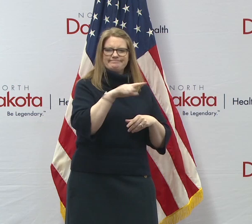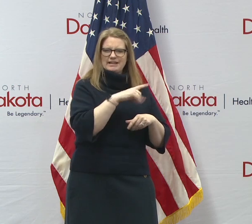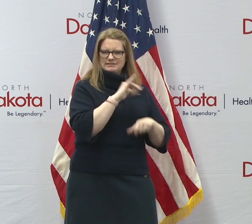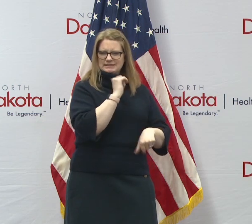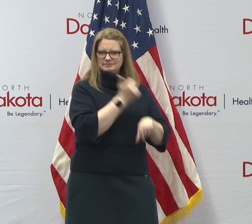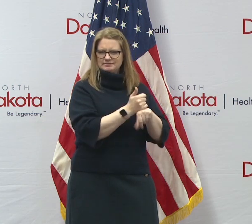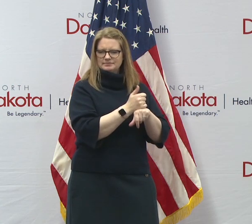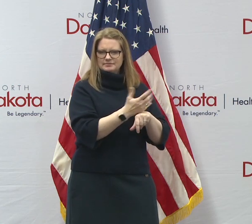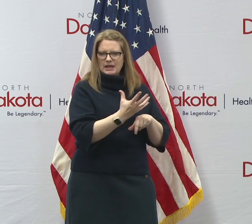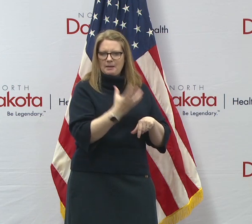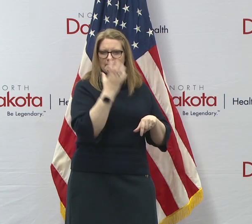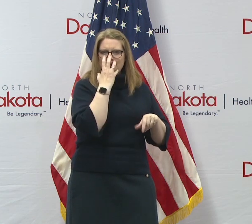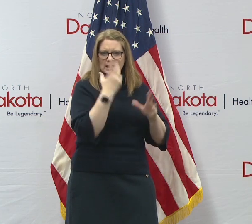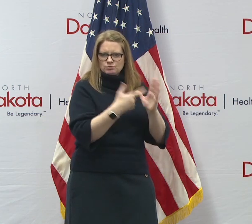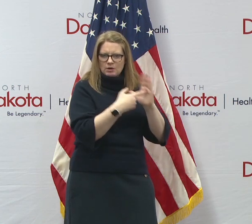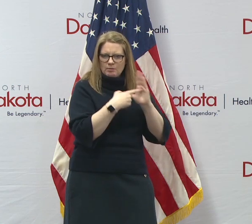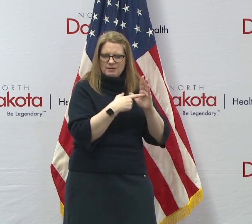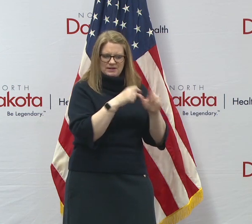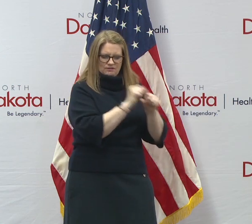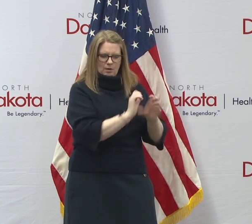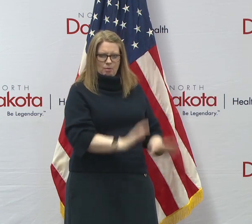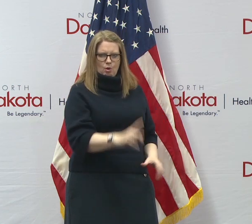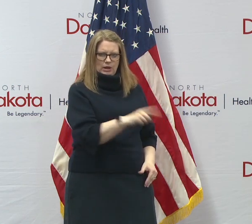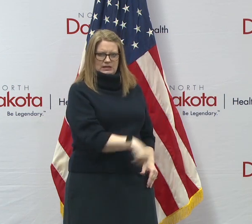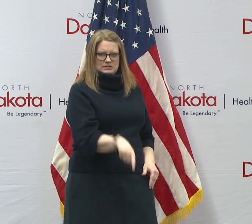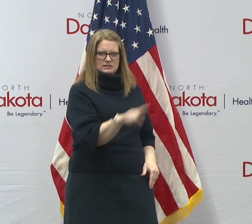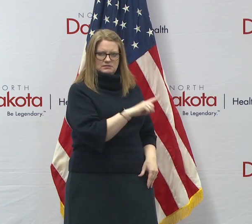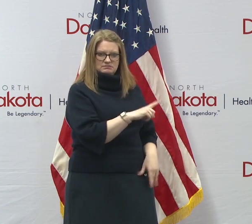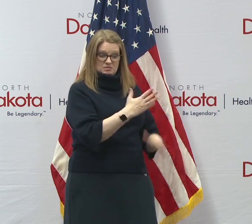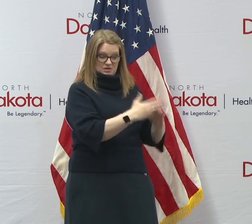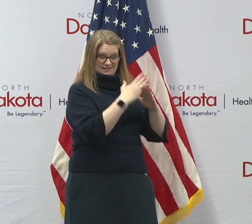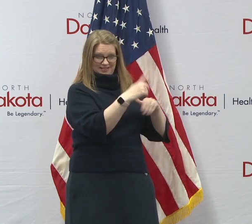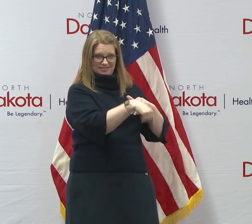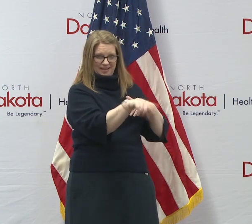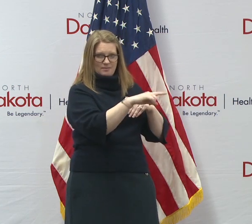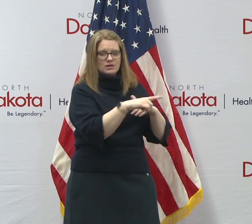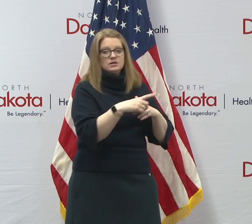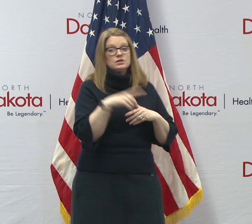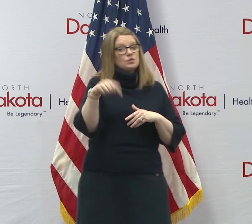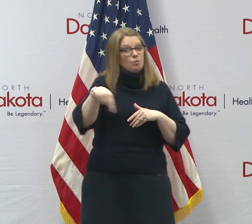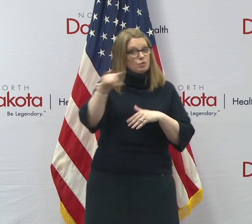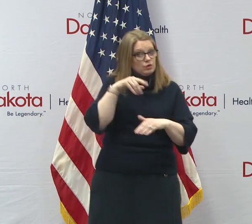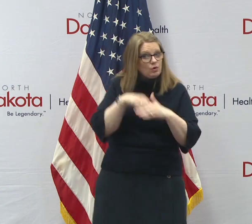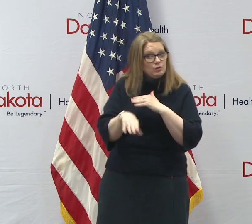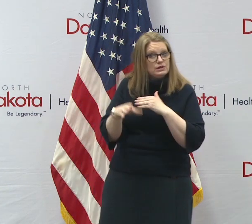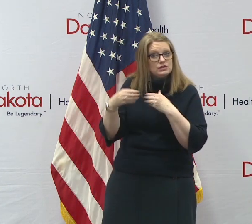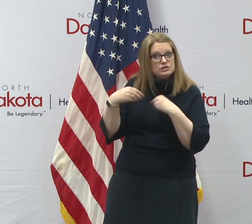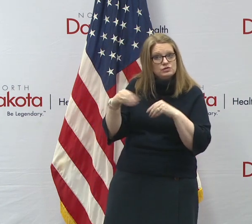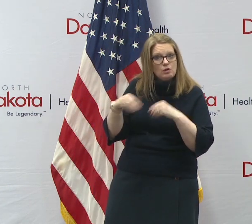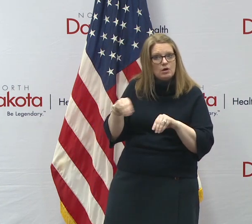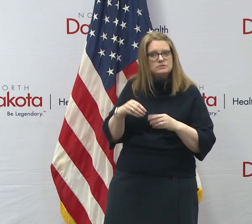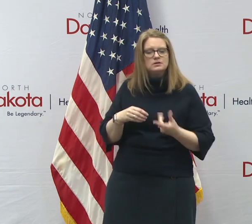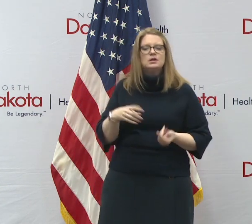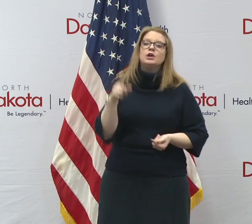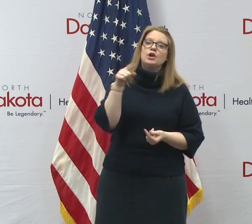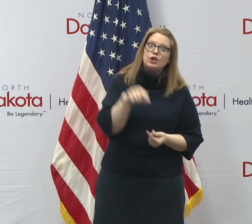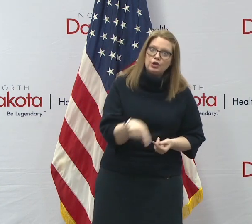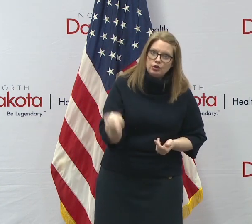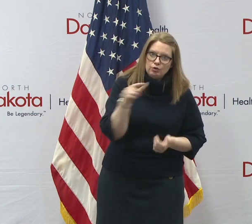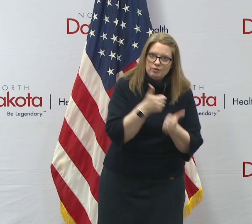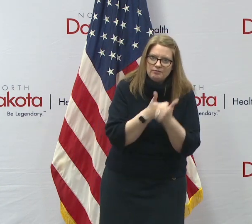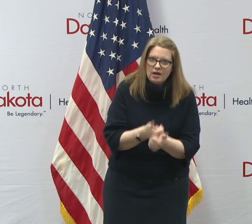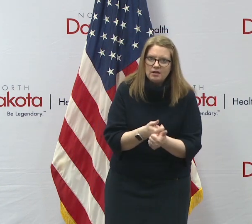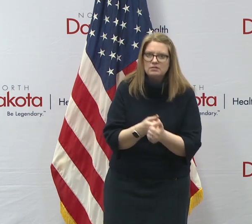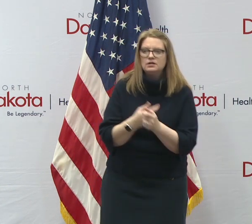requirement to help protect their employees. And again, uh, when you're, uh, in the stores, you can practice the courtesy of staying, uh, away